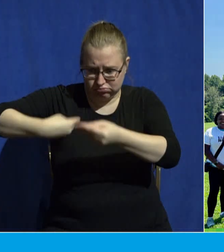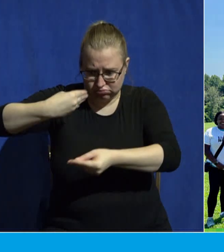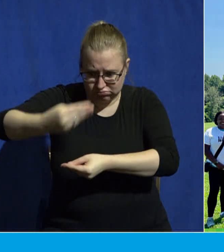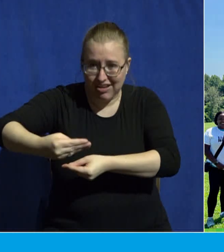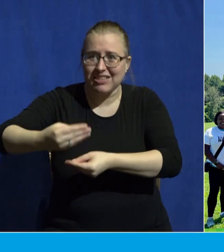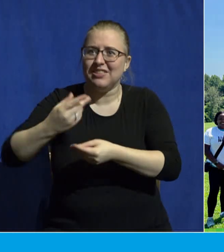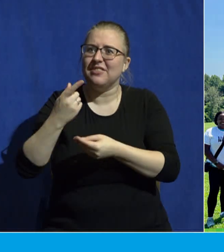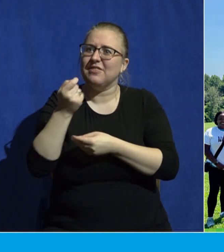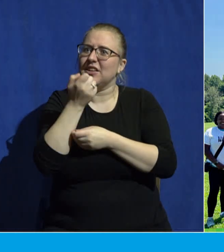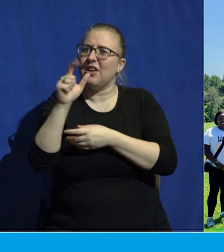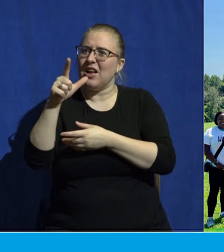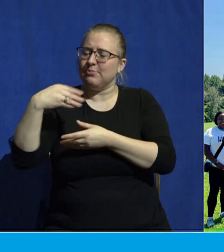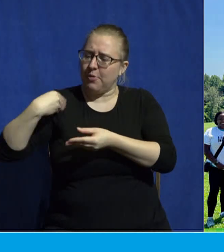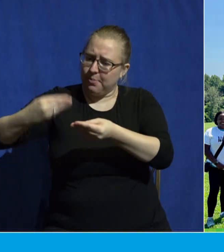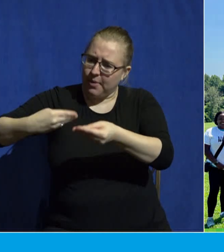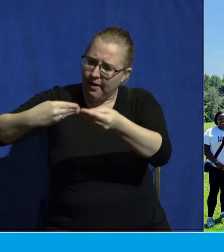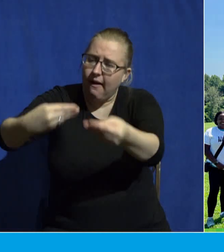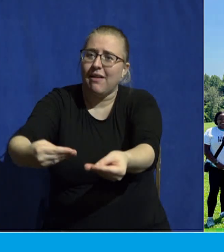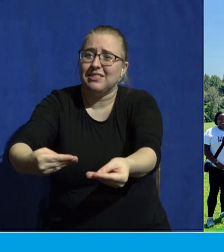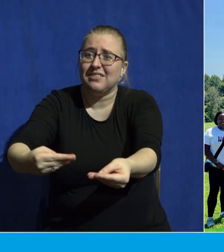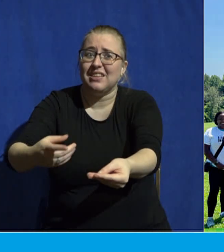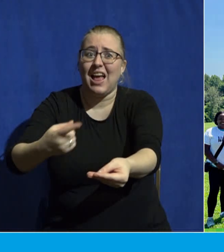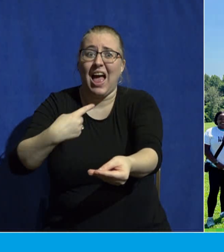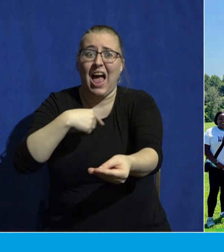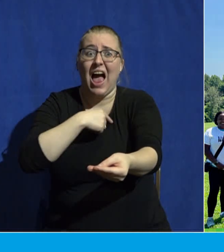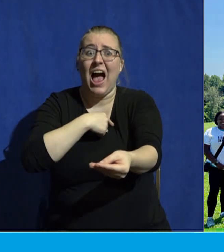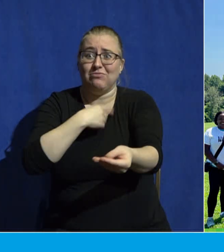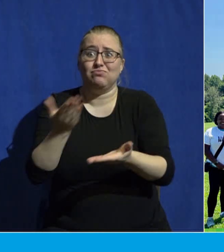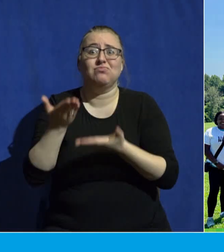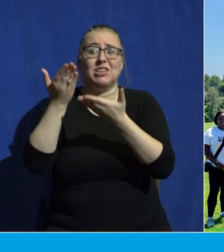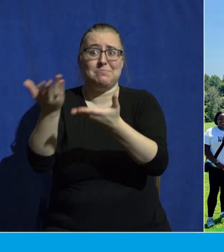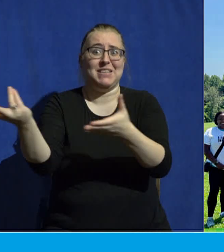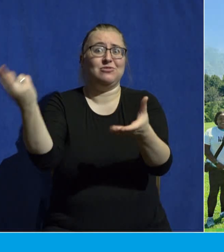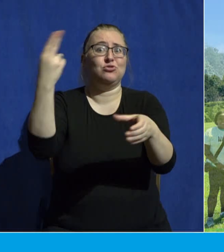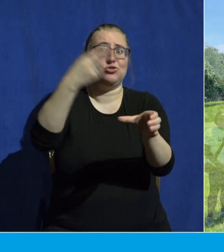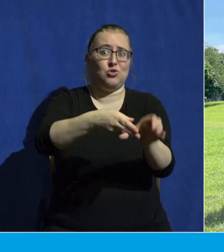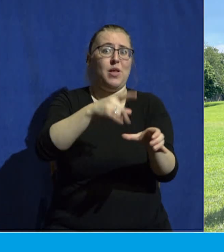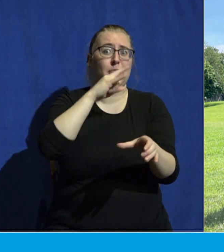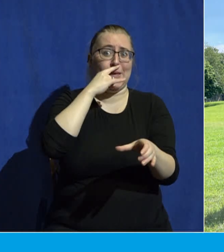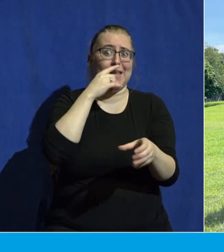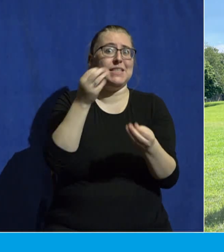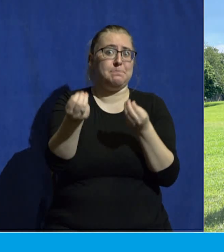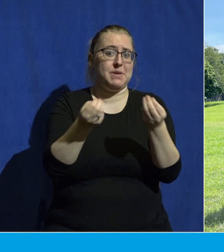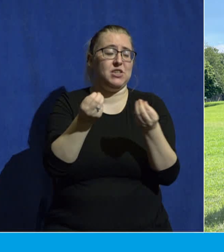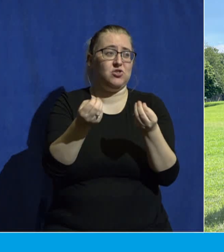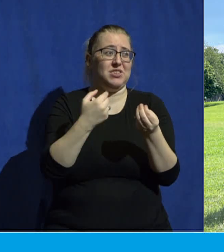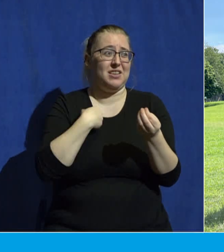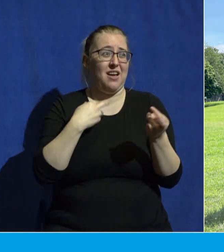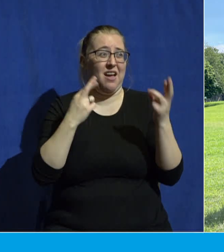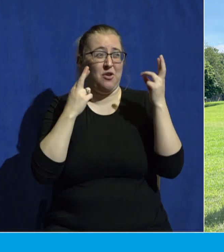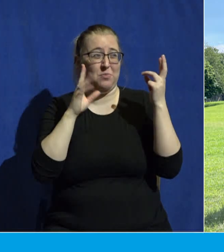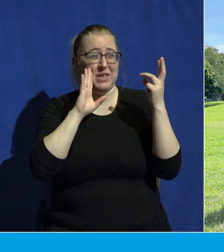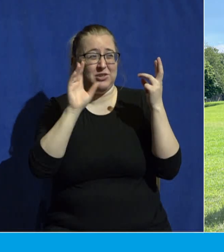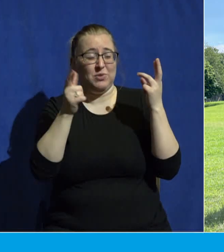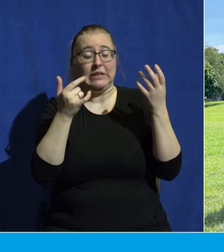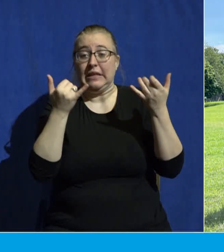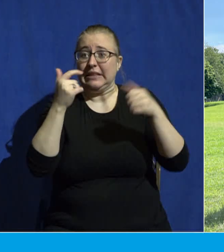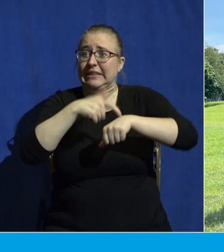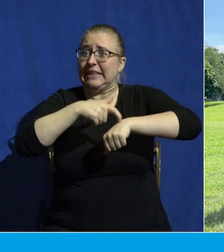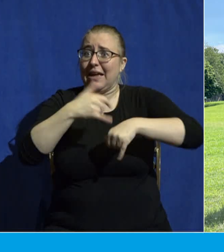generation, I commend our kids ministry to you. I hope you will take time out of your day today to reach